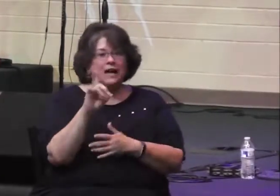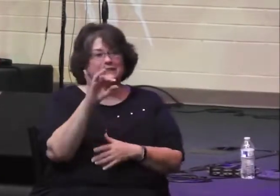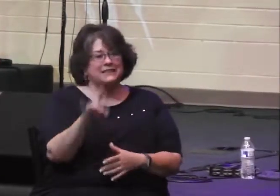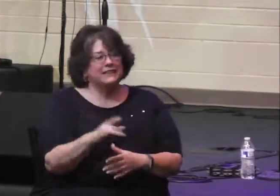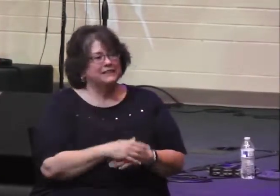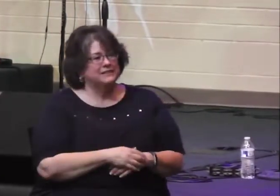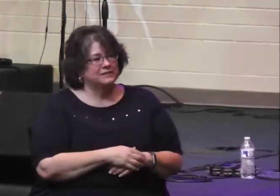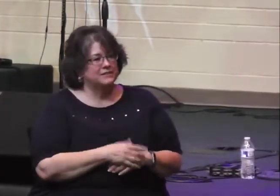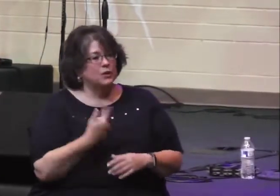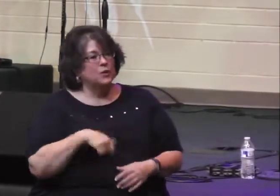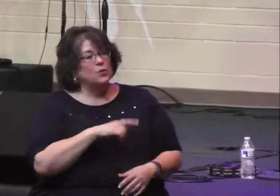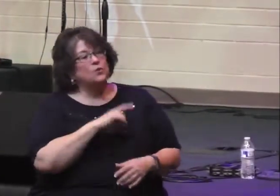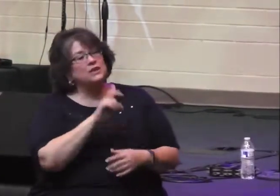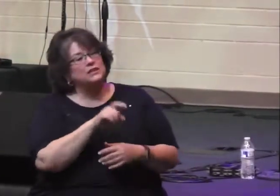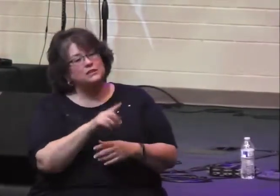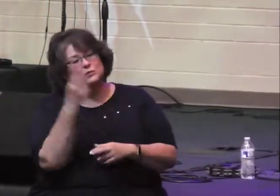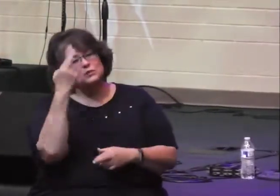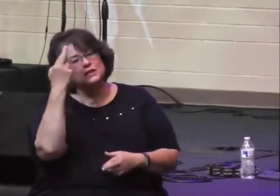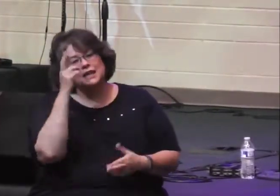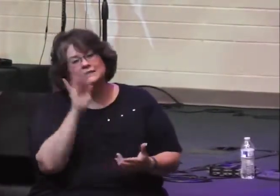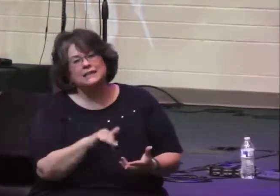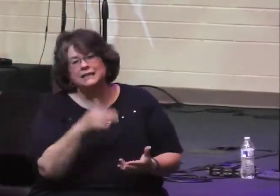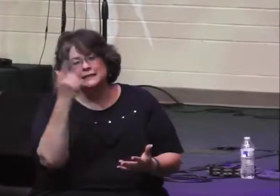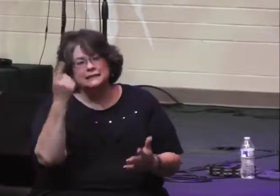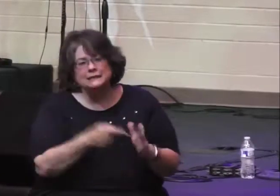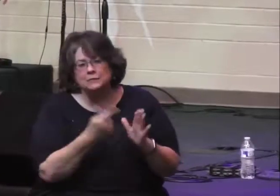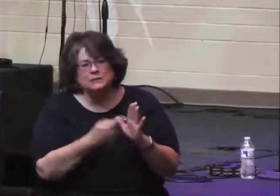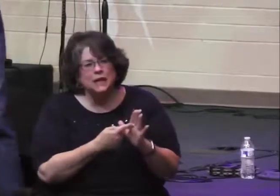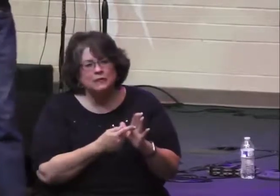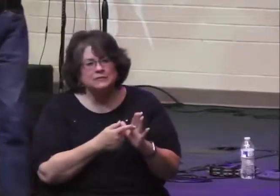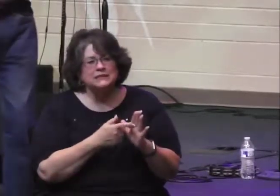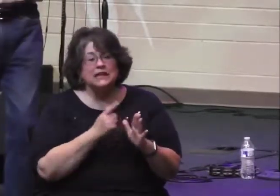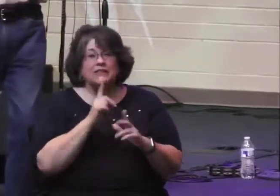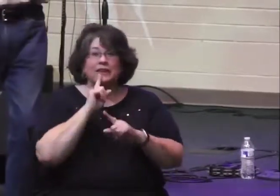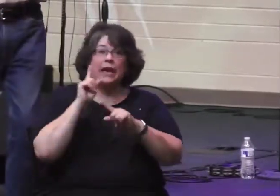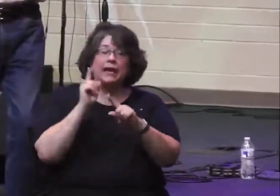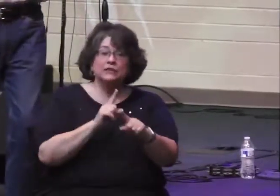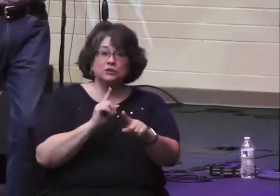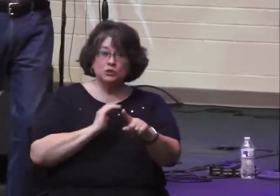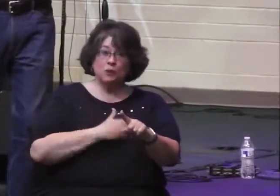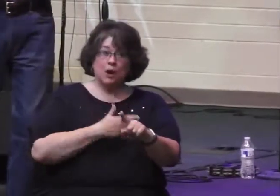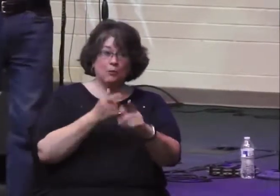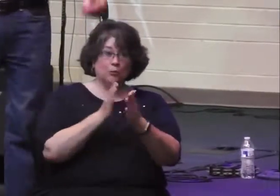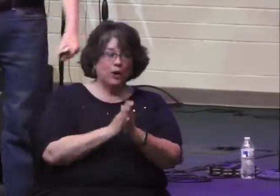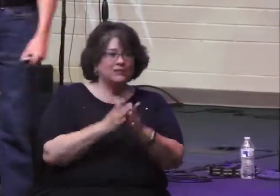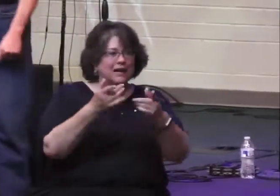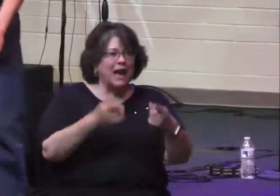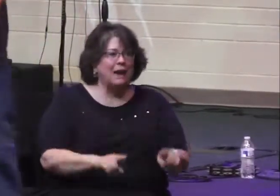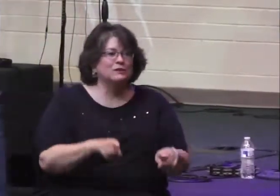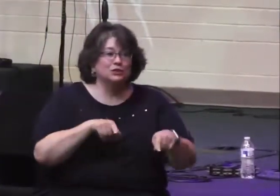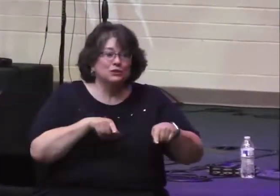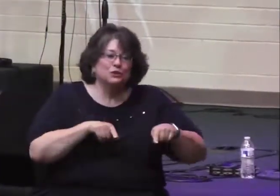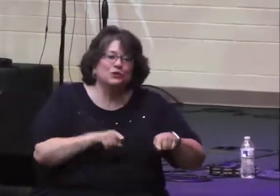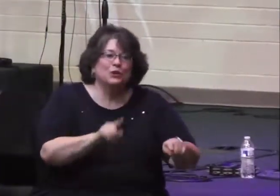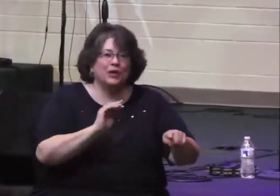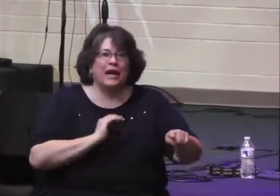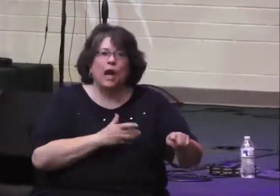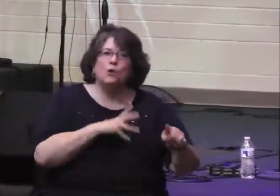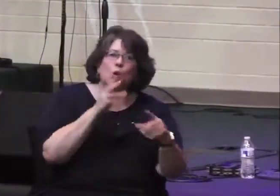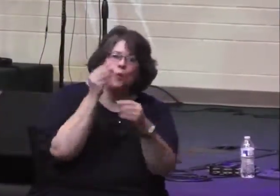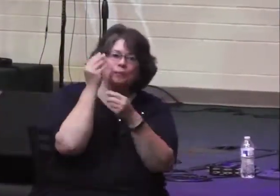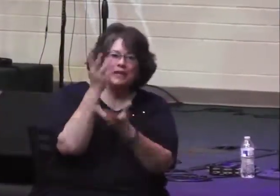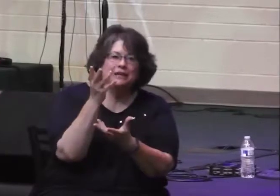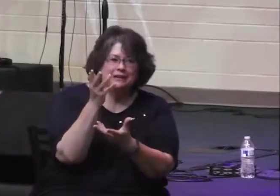I think we need to realize that sometimes the answer to our prayers comes in the midst of us stepping out in